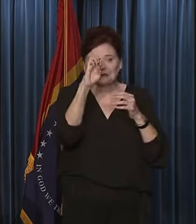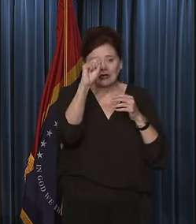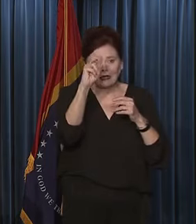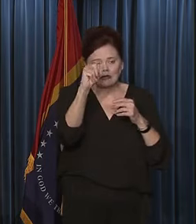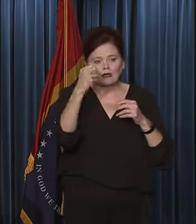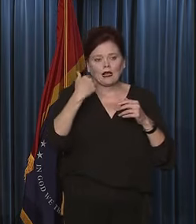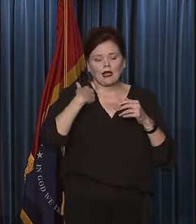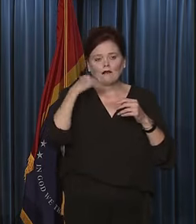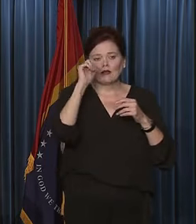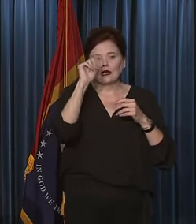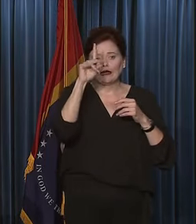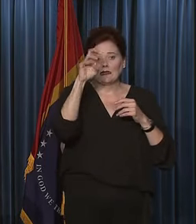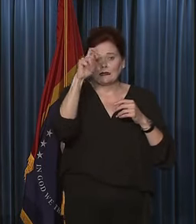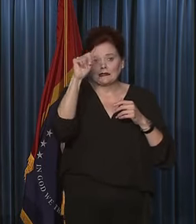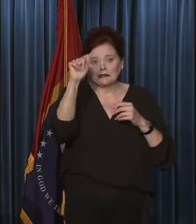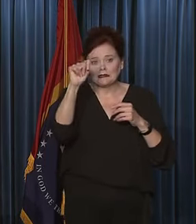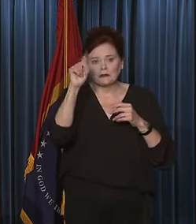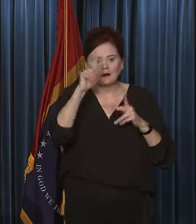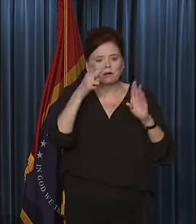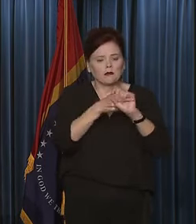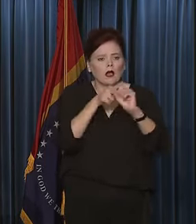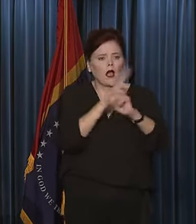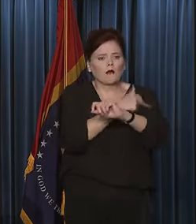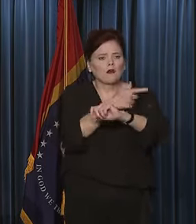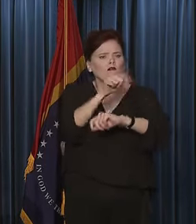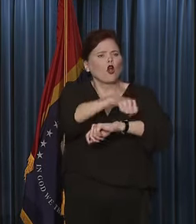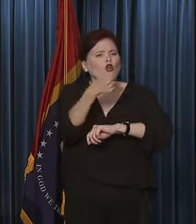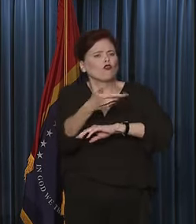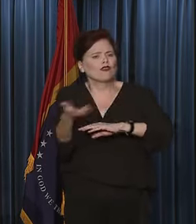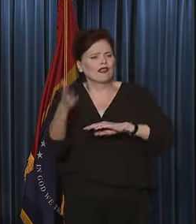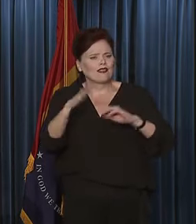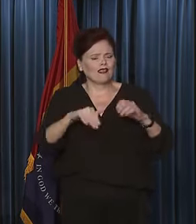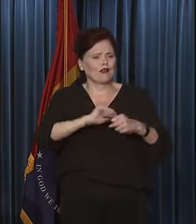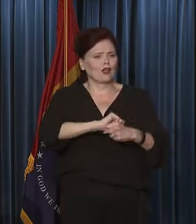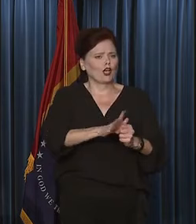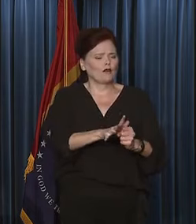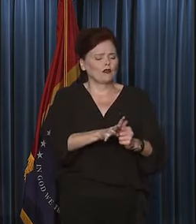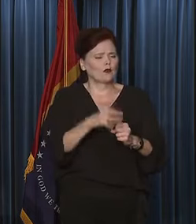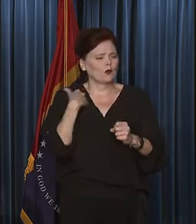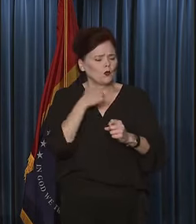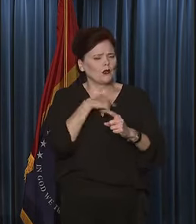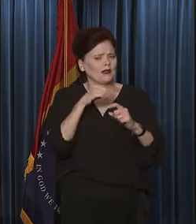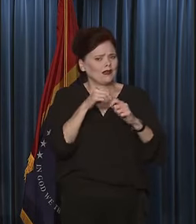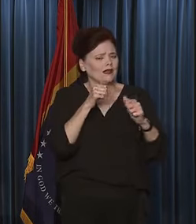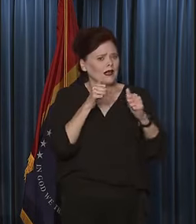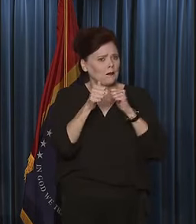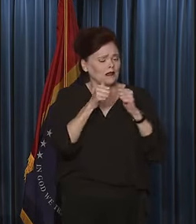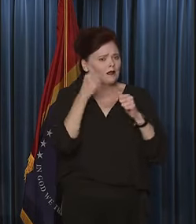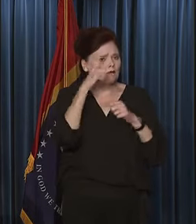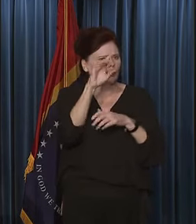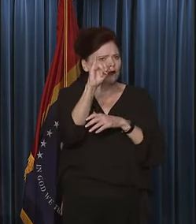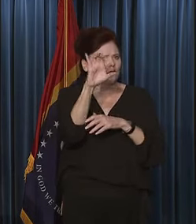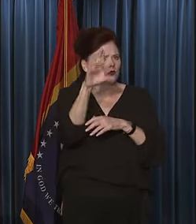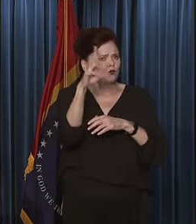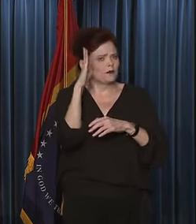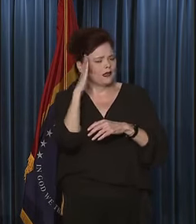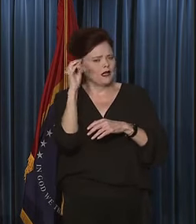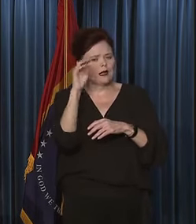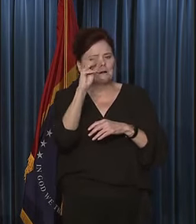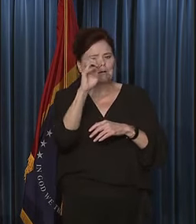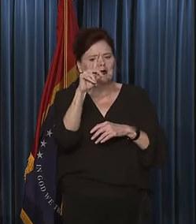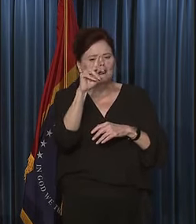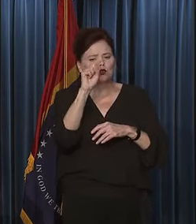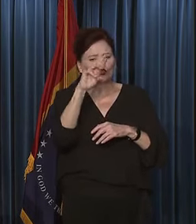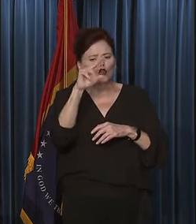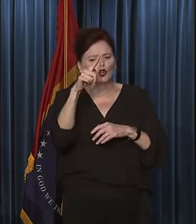people going to the hospital for other things besides COVID. So we're in competition in those ICU beds as well as the med-surg beds